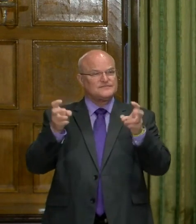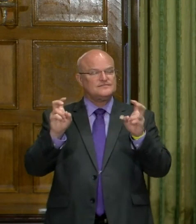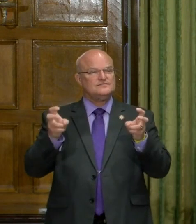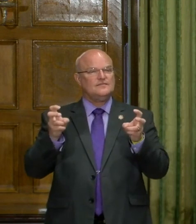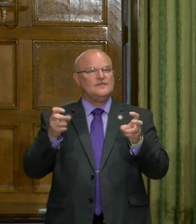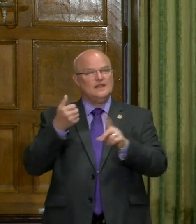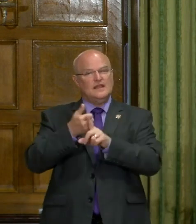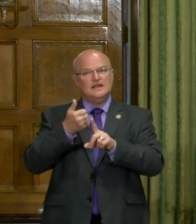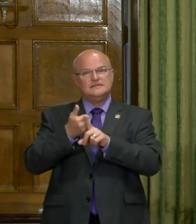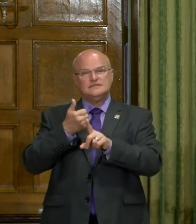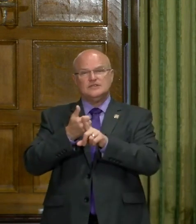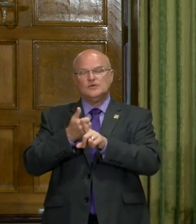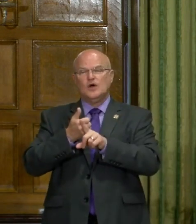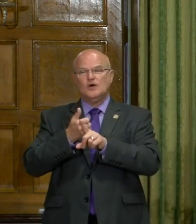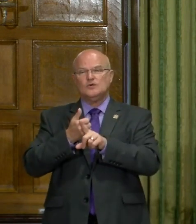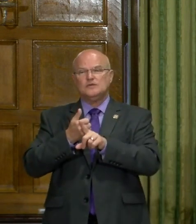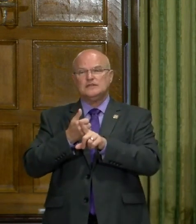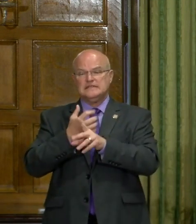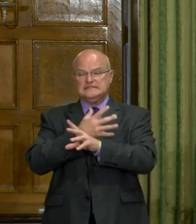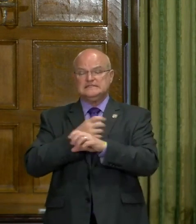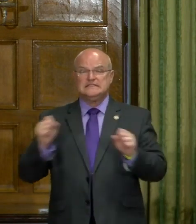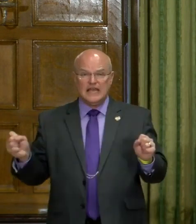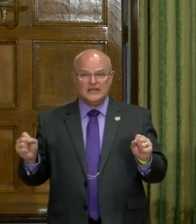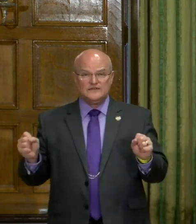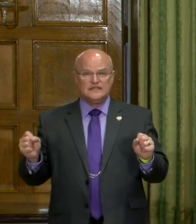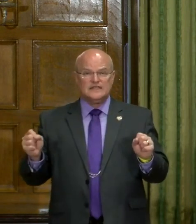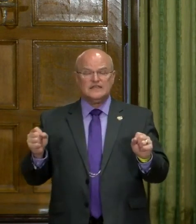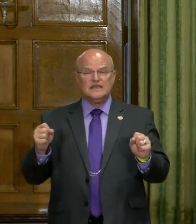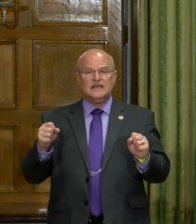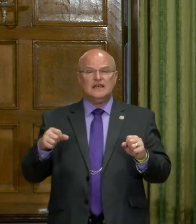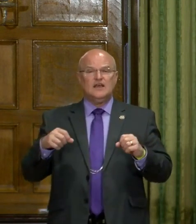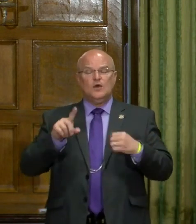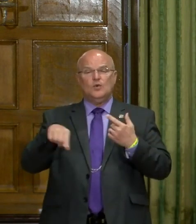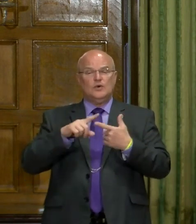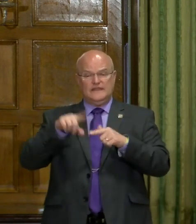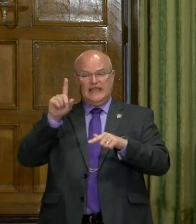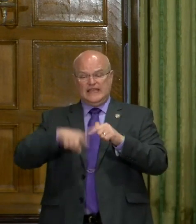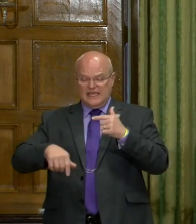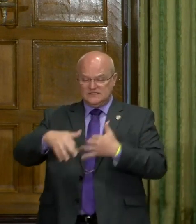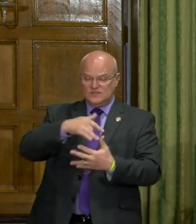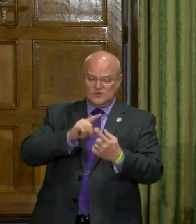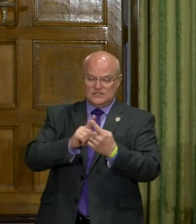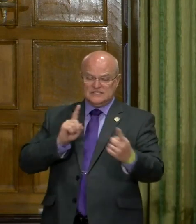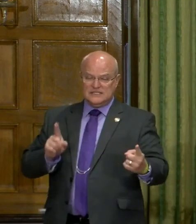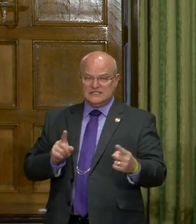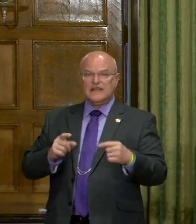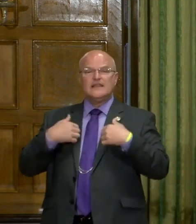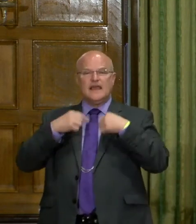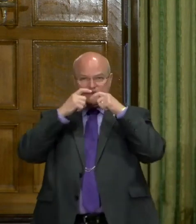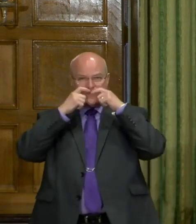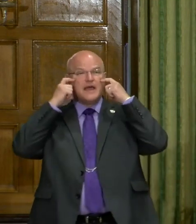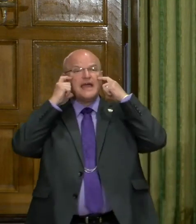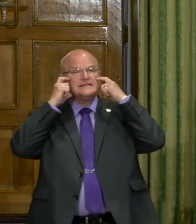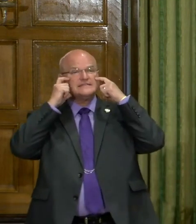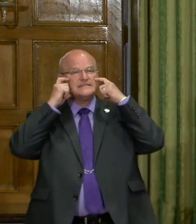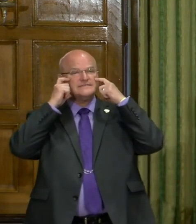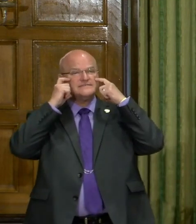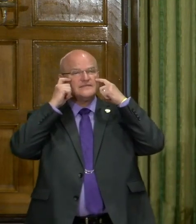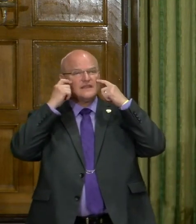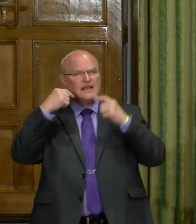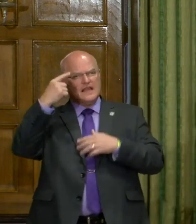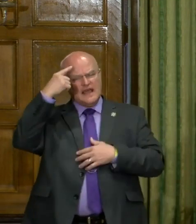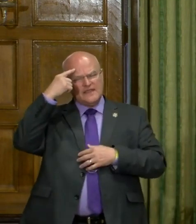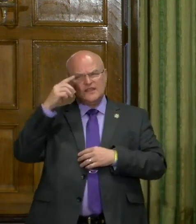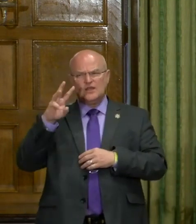terms of their own, uh, safety. They, they put when they can't socially distance, they wear the mask. Uh,